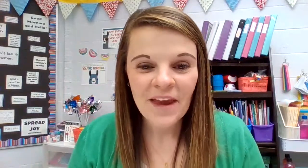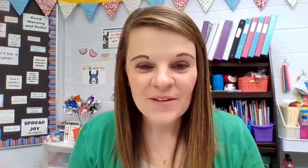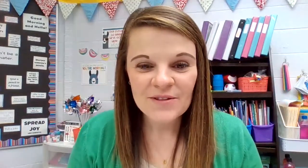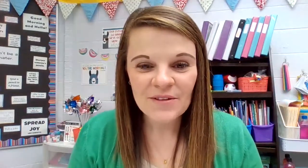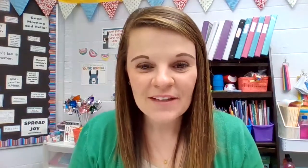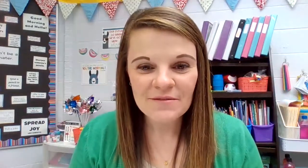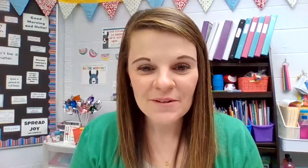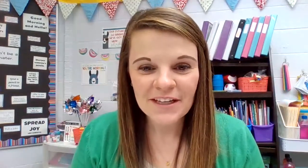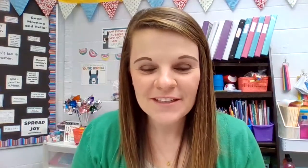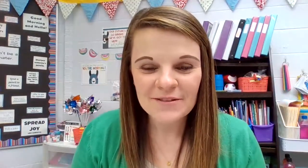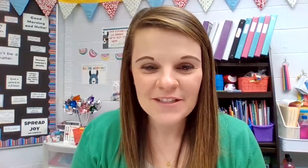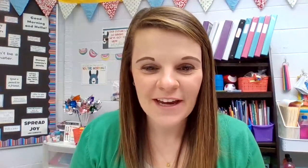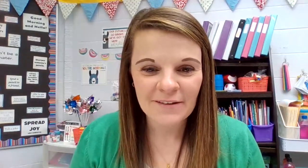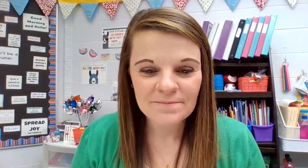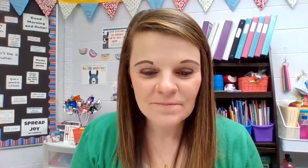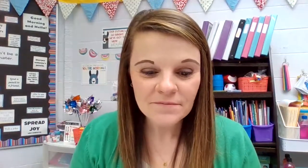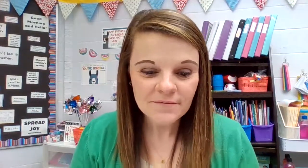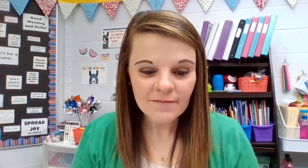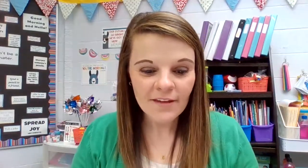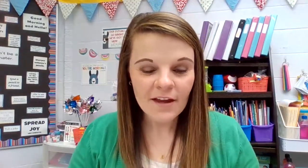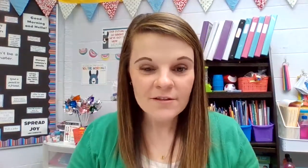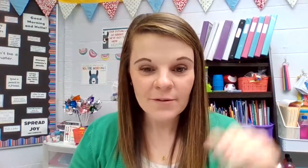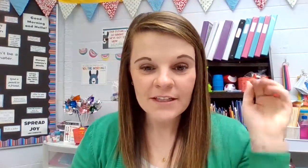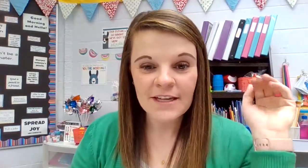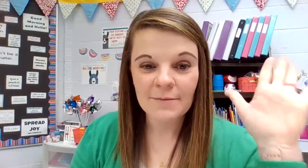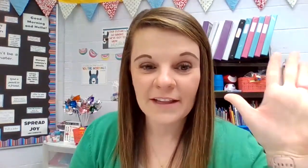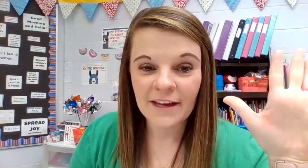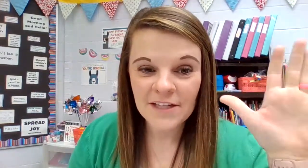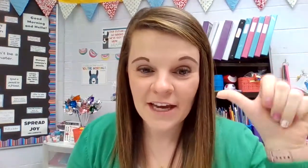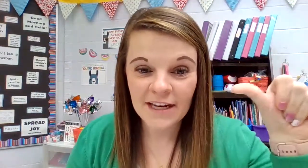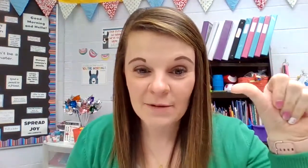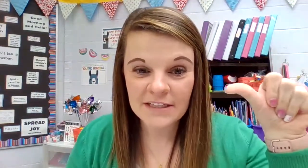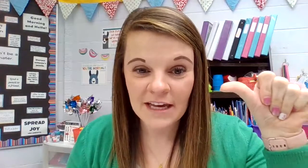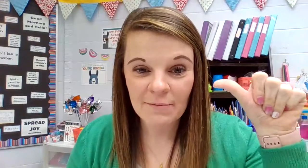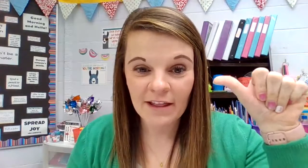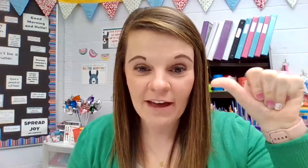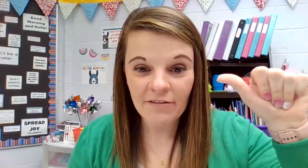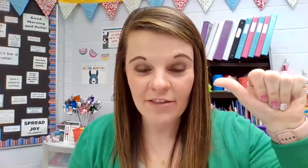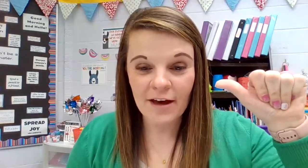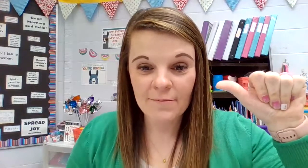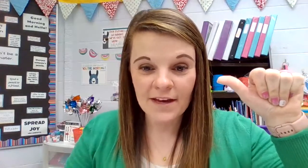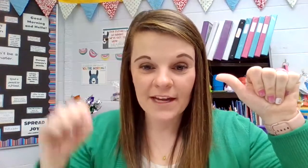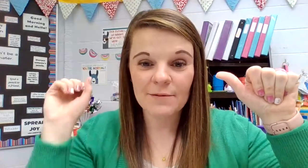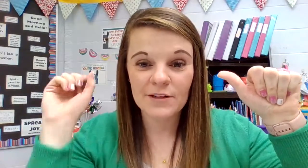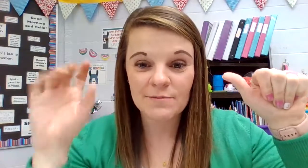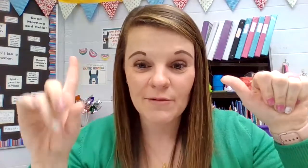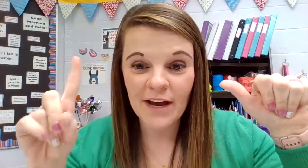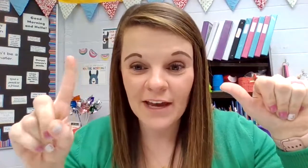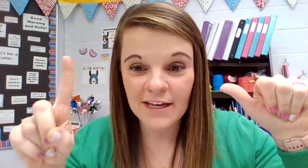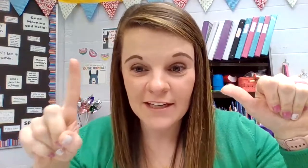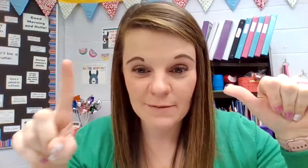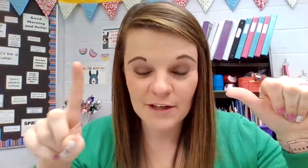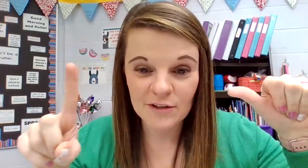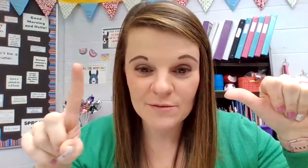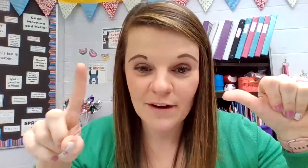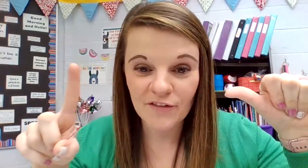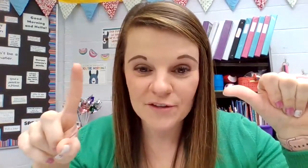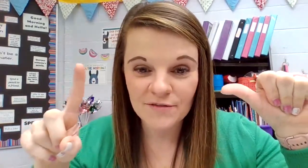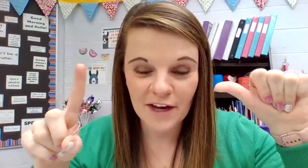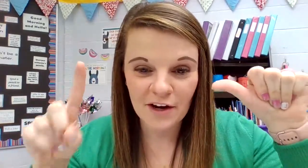So that's what we're going to do today. So I'm going to take my left hand, I'm going to take my left thumb and I'm going to use my right hand and I'm going to use my first finger.